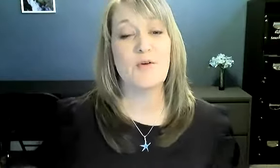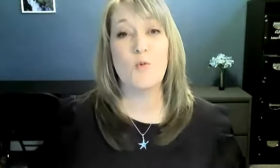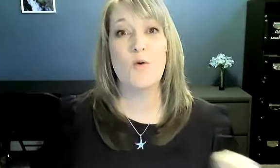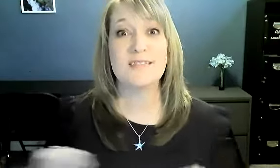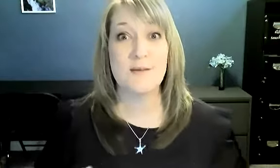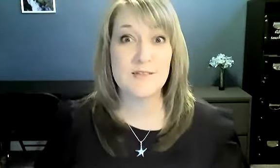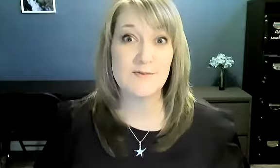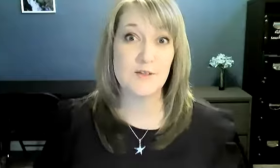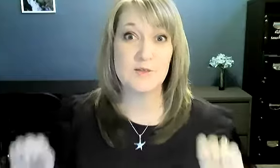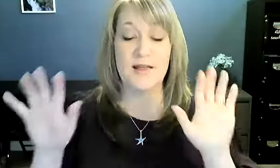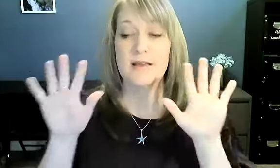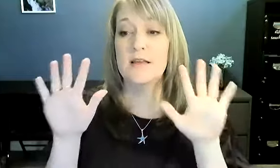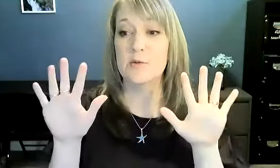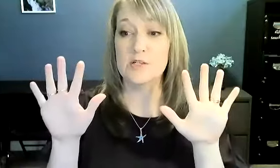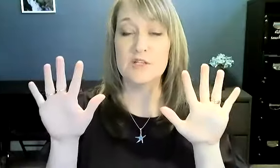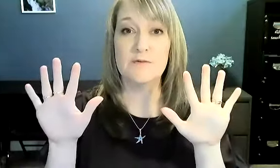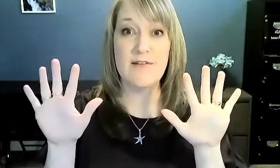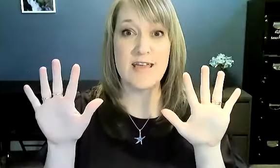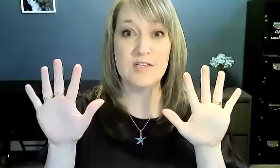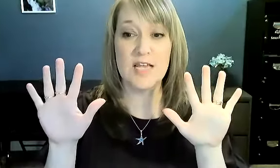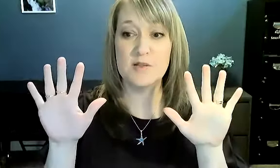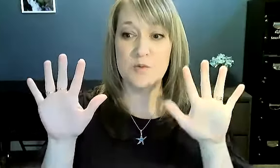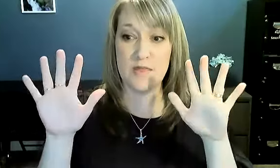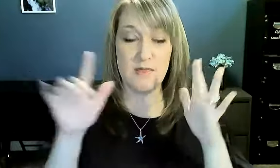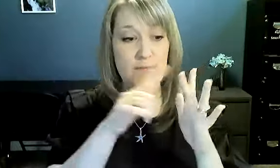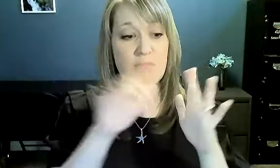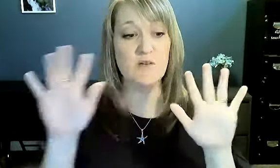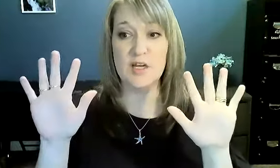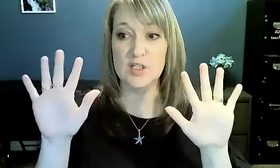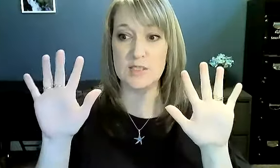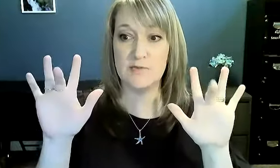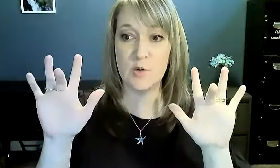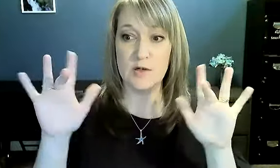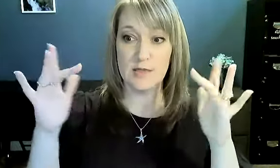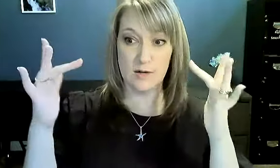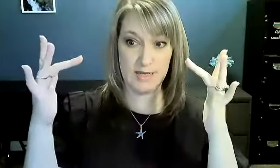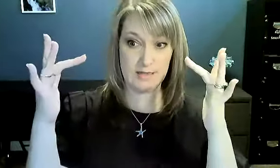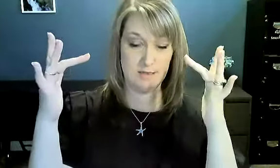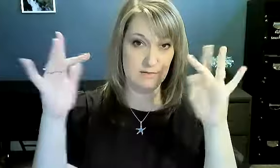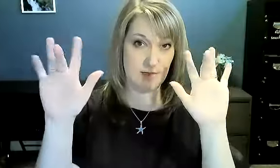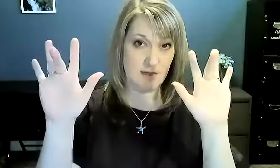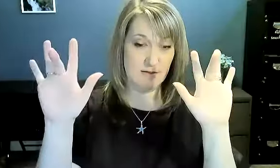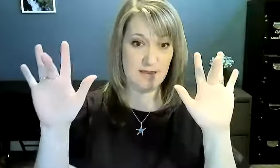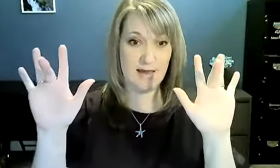what's up is the first one. You want two five hand shapes with the middle finger just forward a little bit, okay, like that.